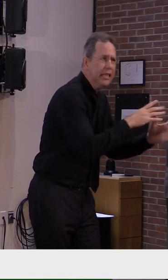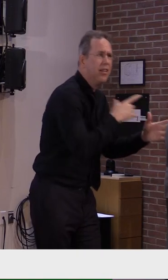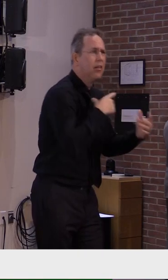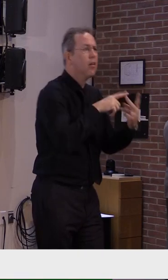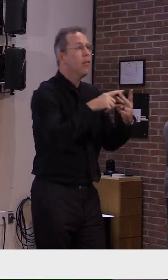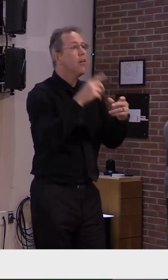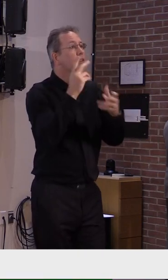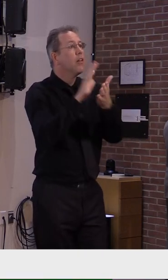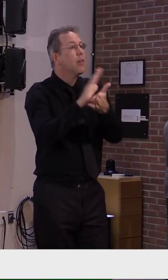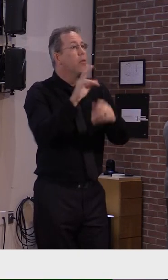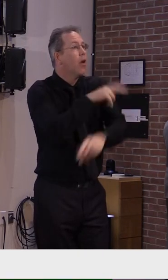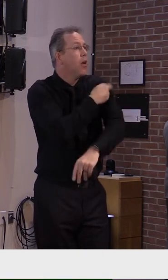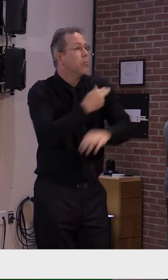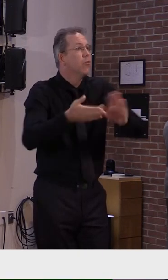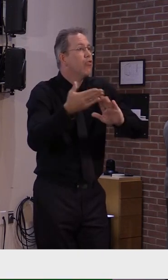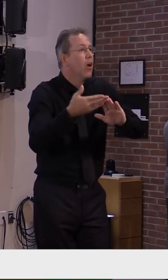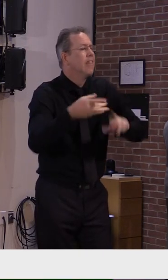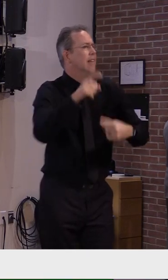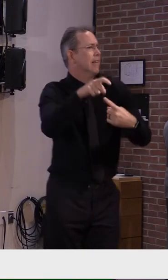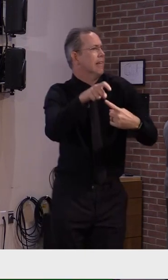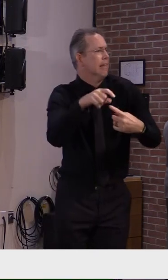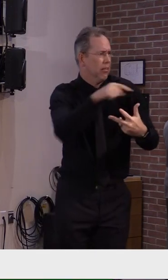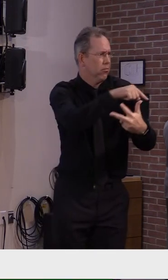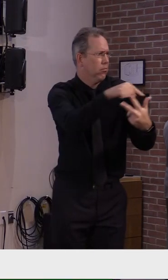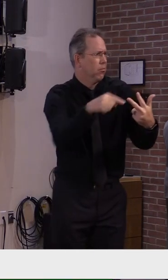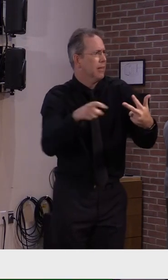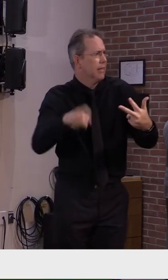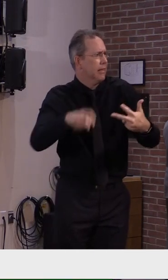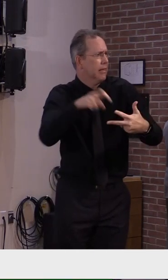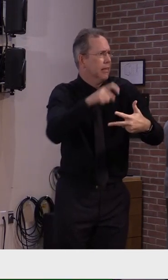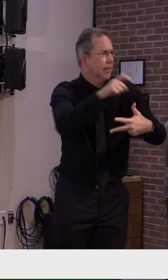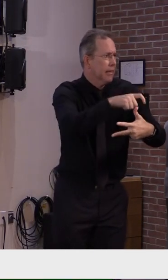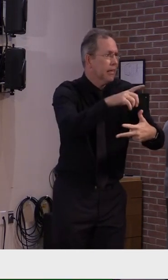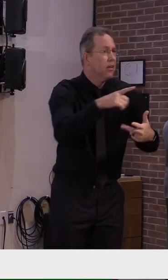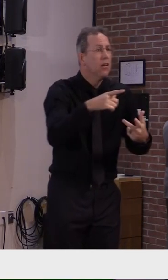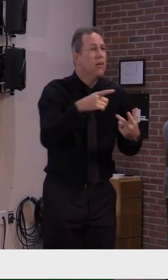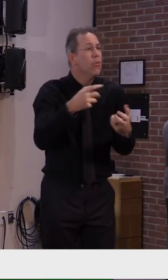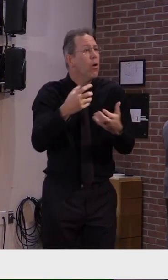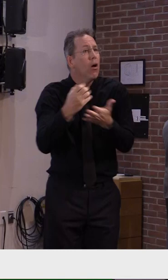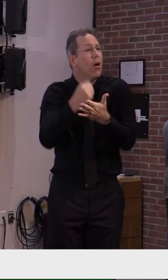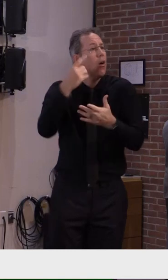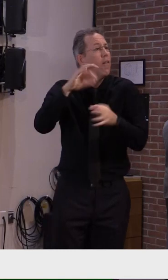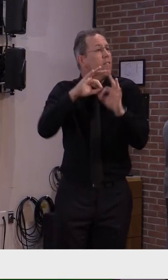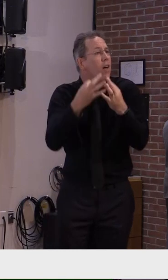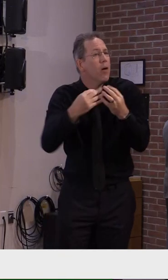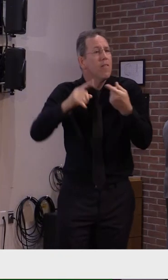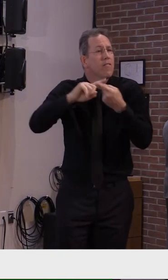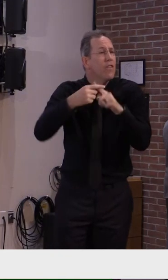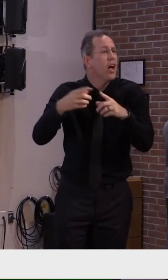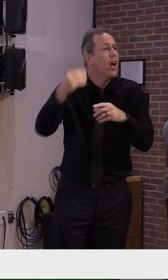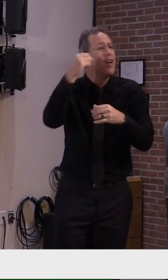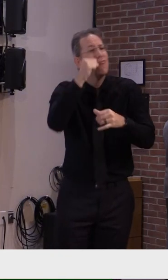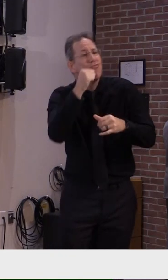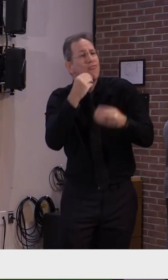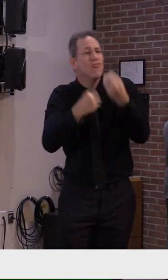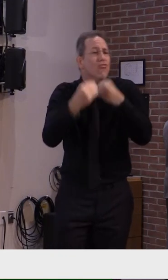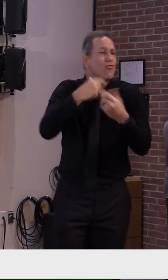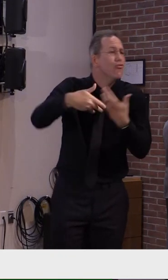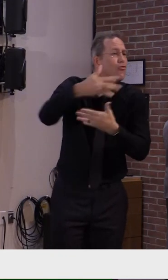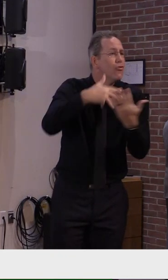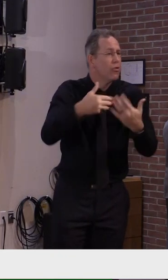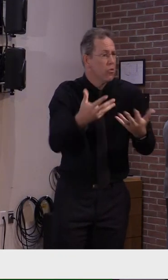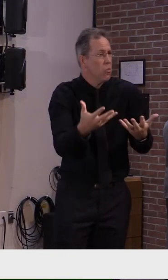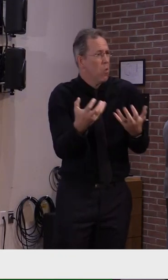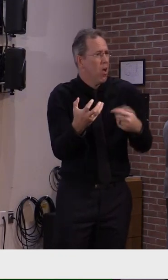Parties and cookouts, hanging out with people you don't know, just as socialized may be fun, but they're wants,